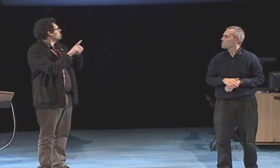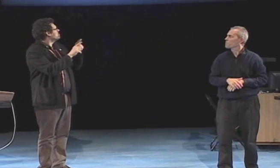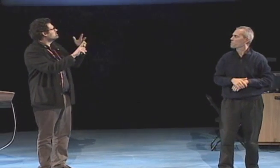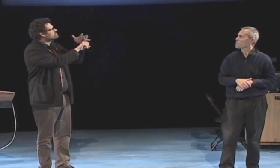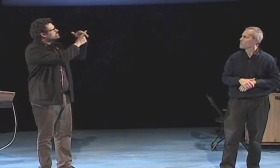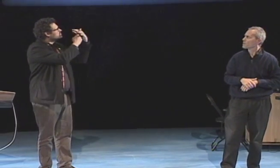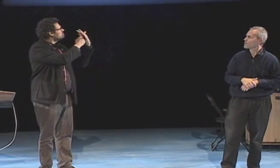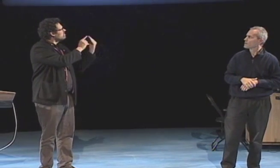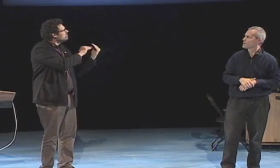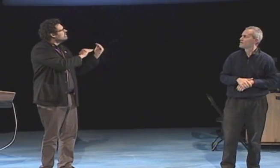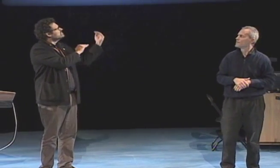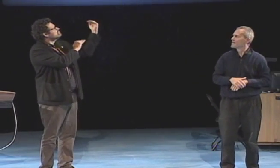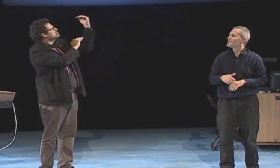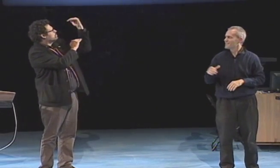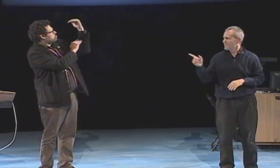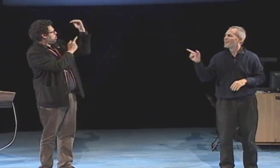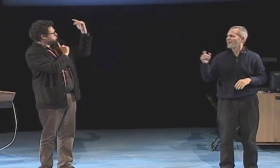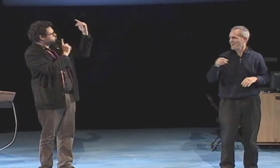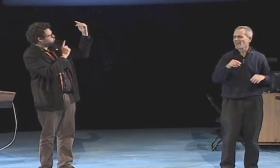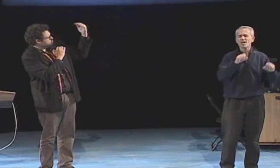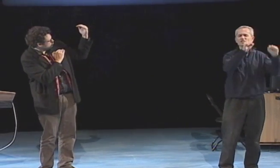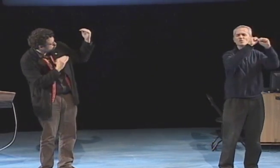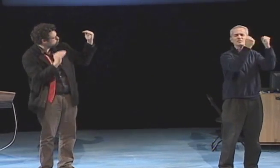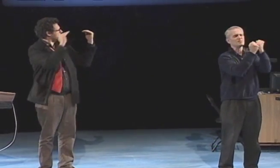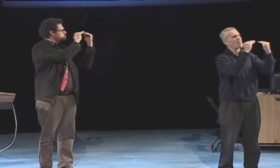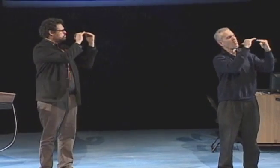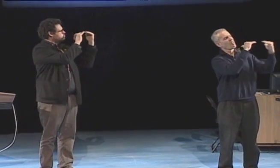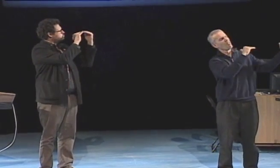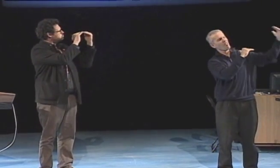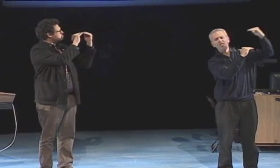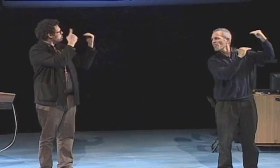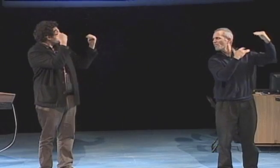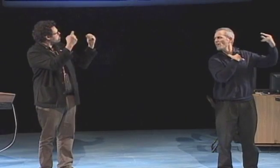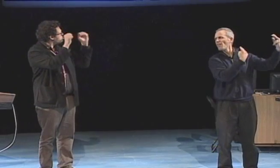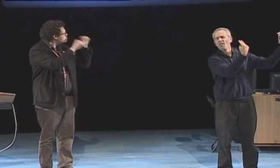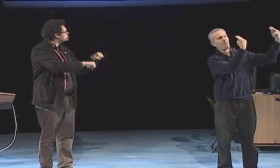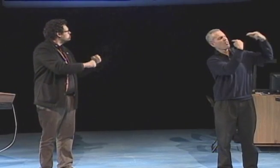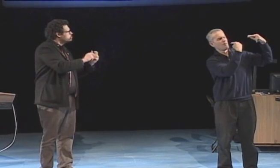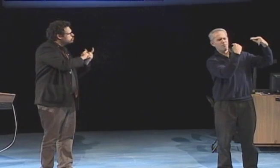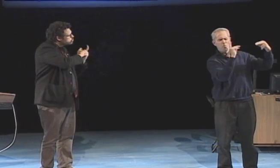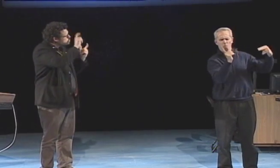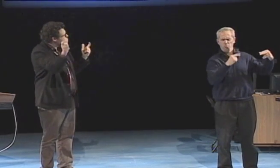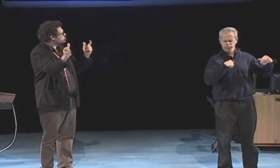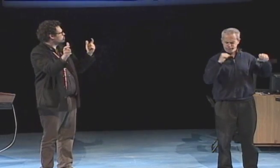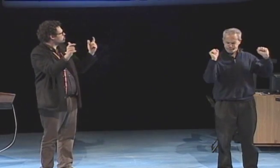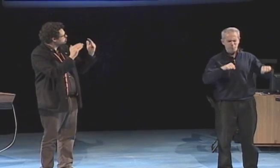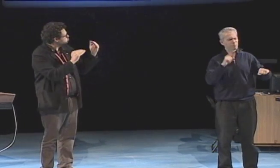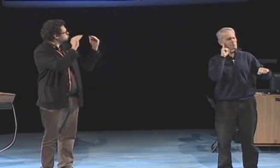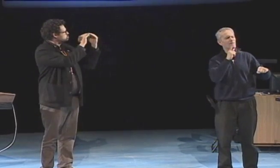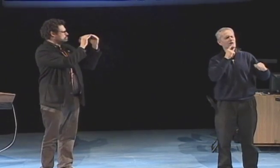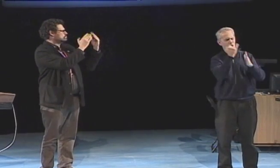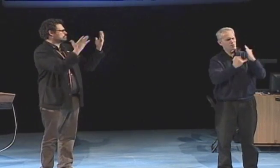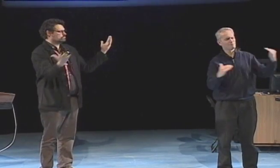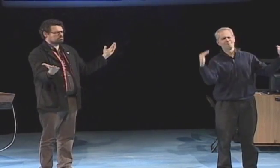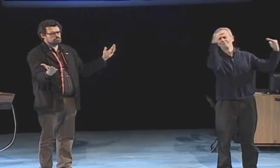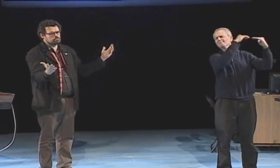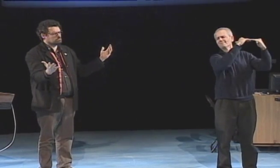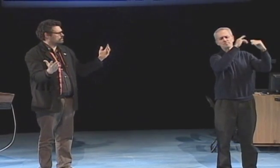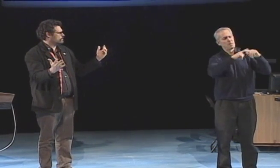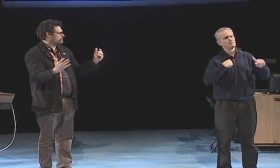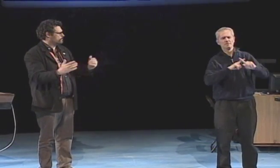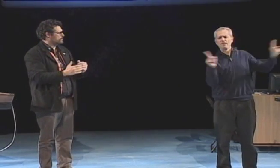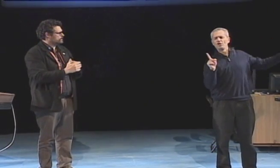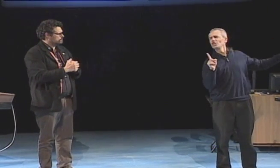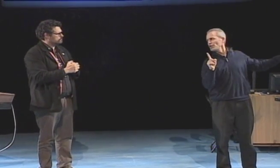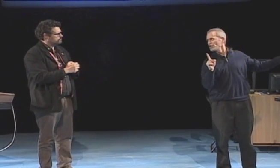And when I realized that I had to come out as a deaf artist, I created my manifesto. And the idea